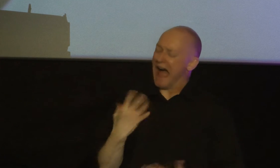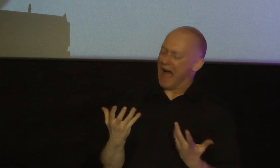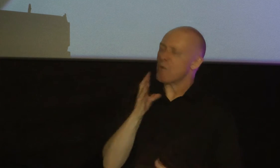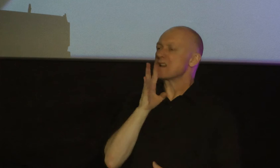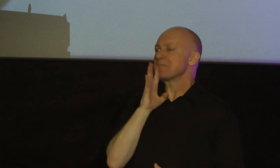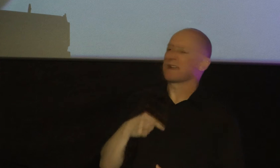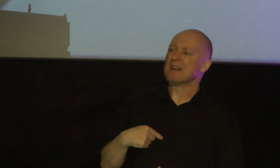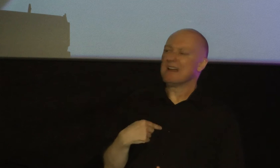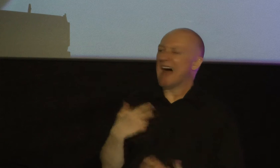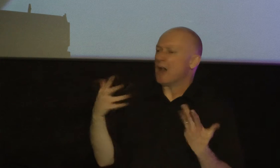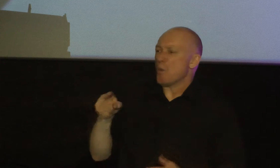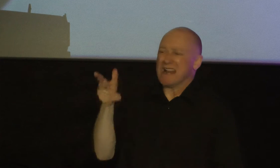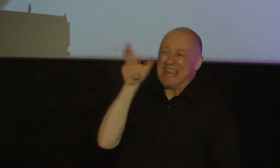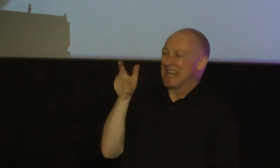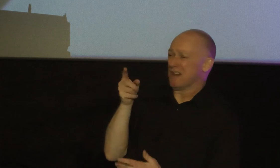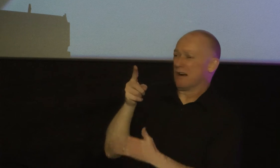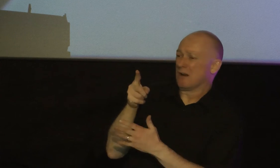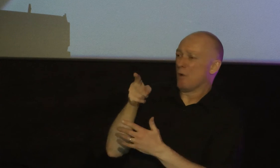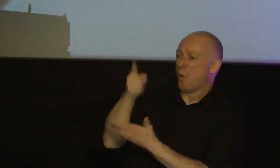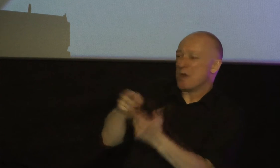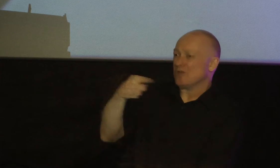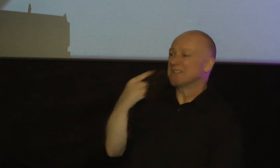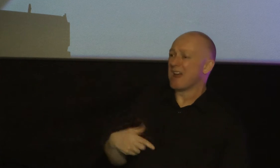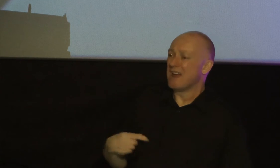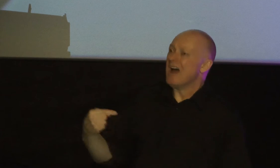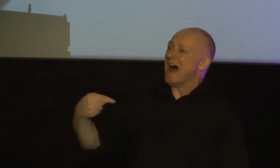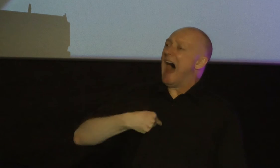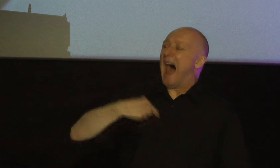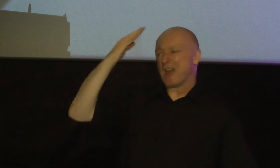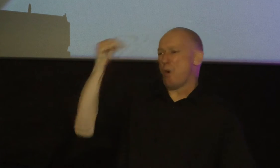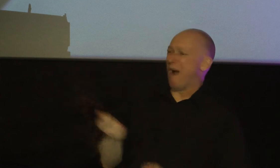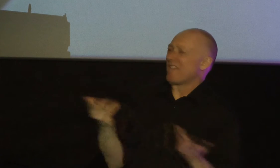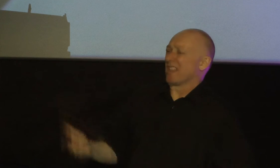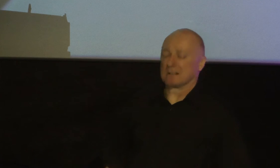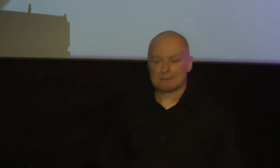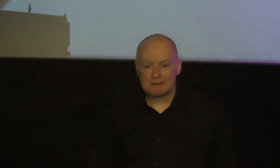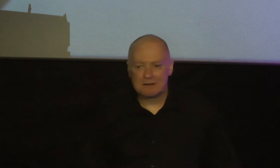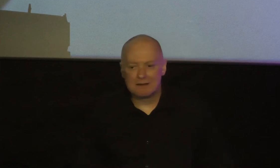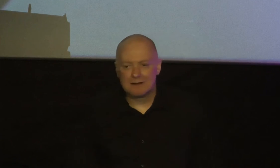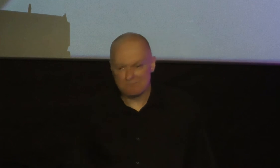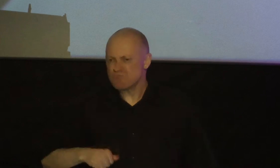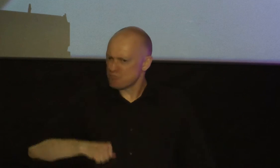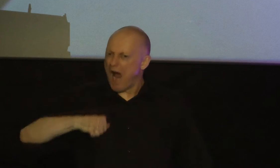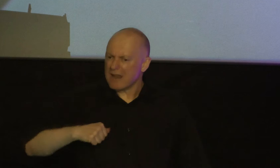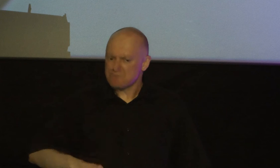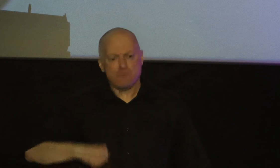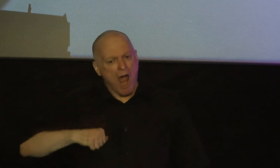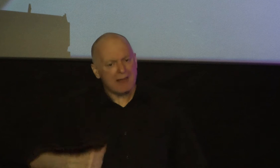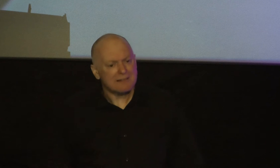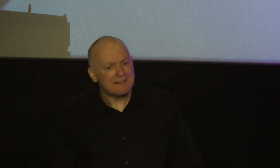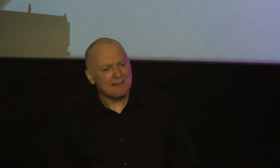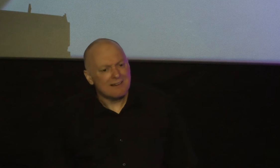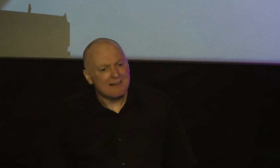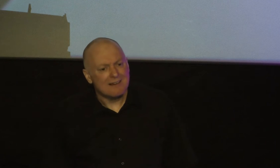speak i don't want to hear what you have to say right now because i know everything so pride says and pride